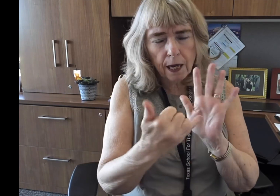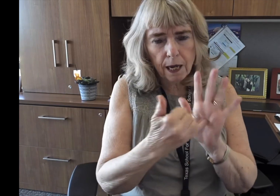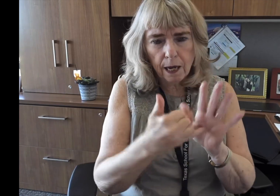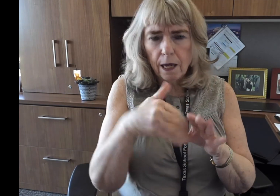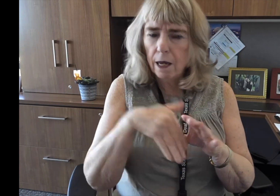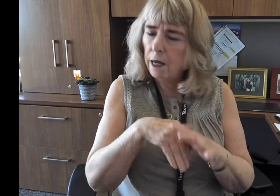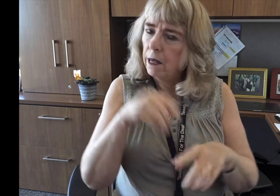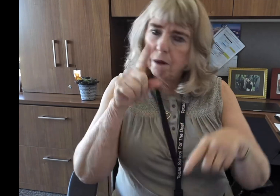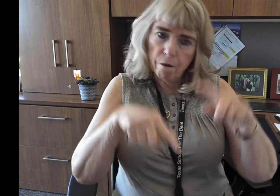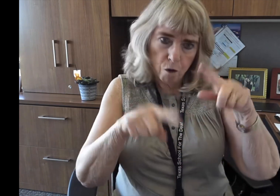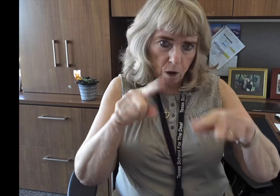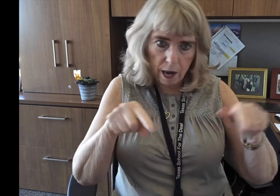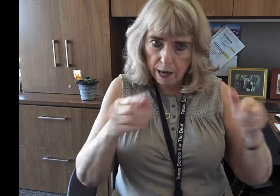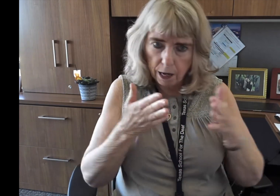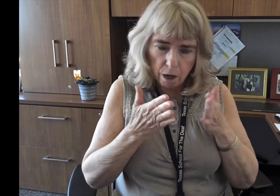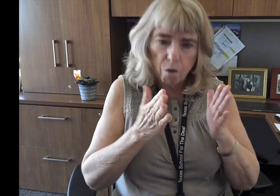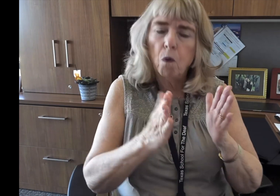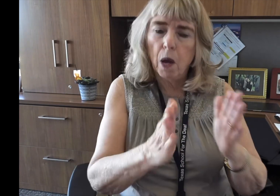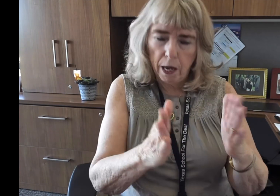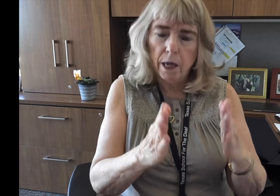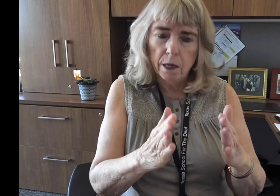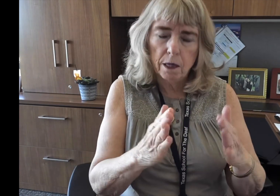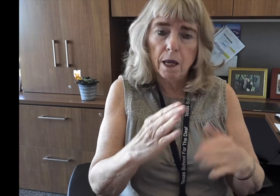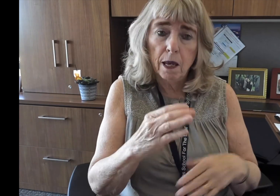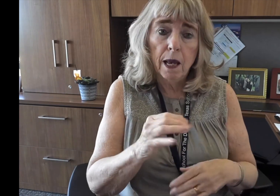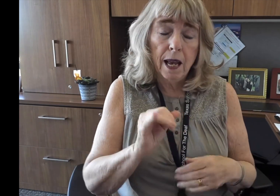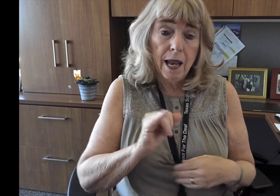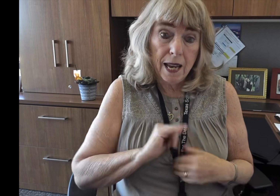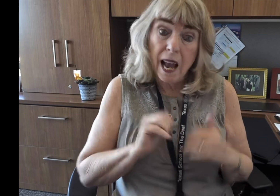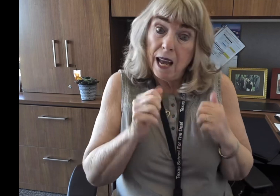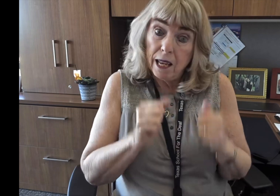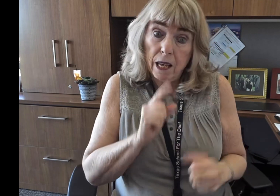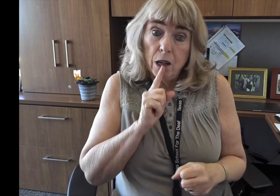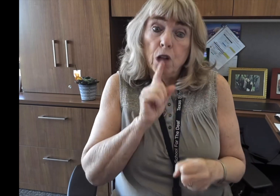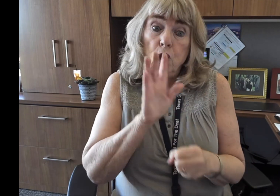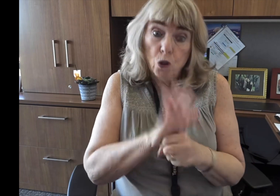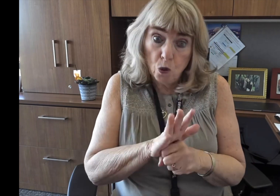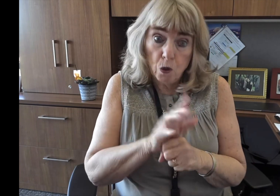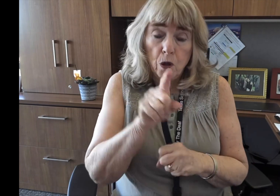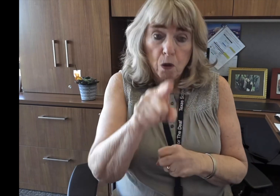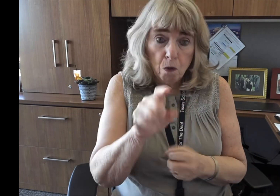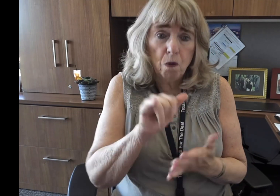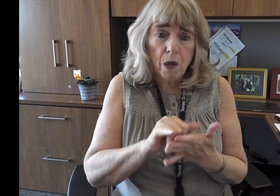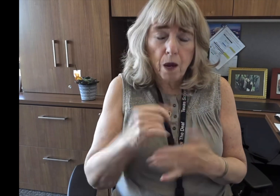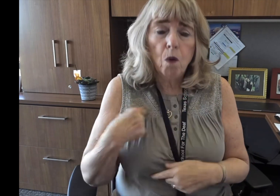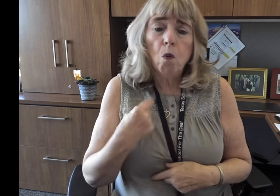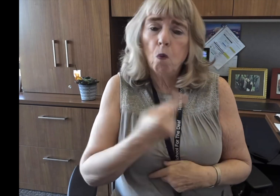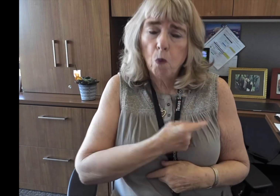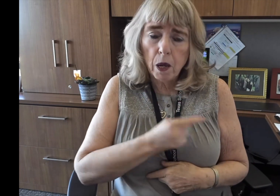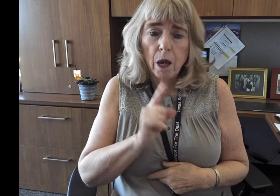We all have to work together as a team to address it in a variety of ways.